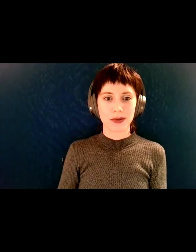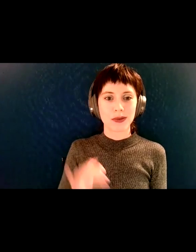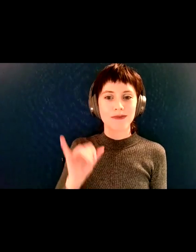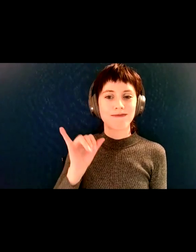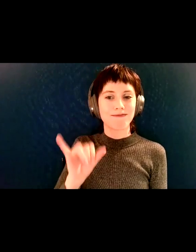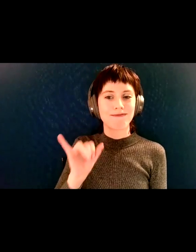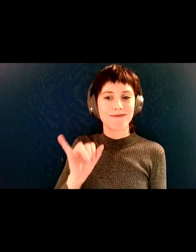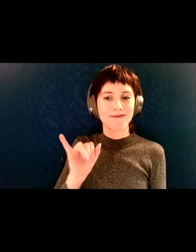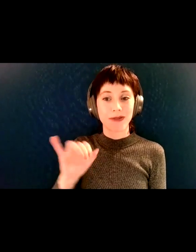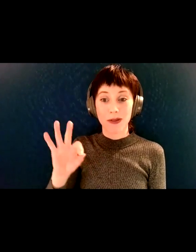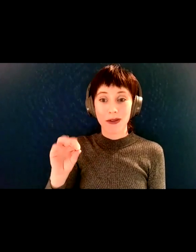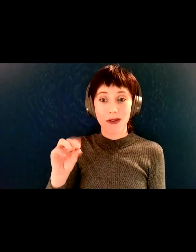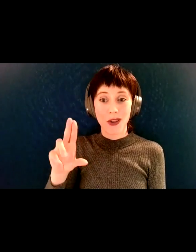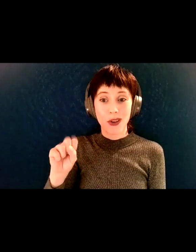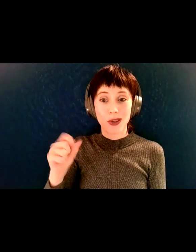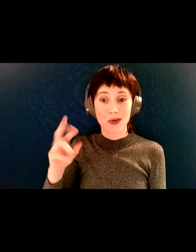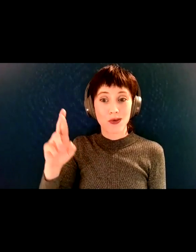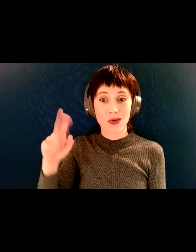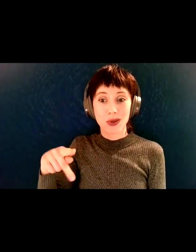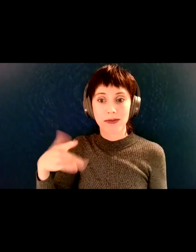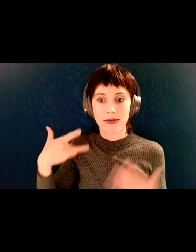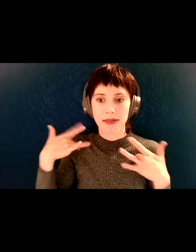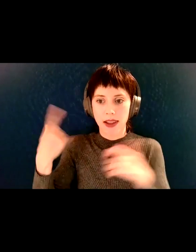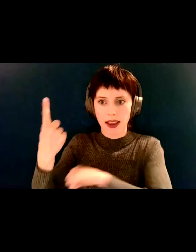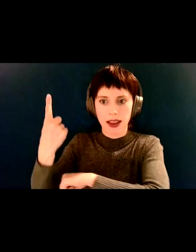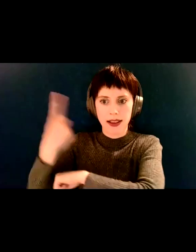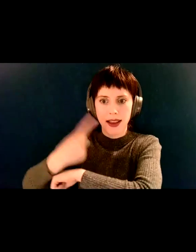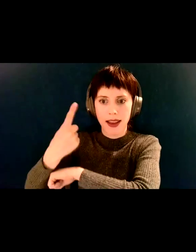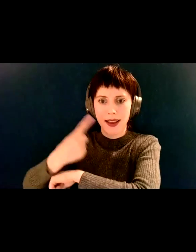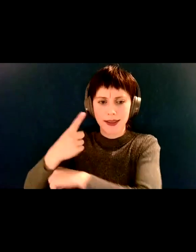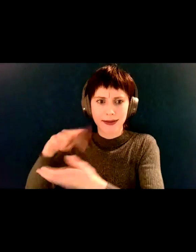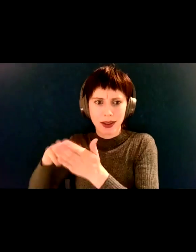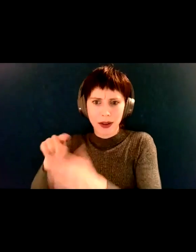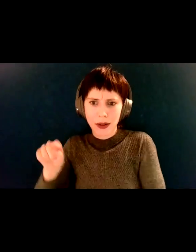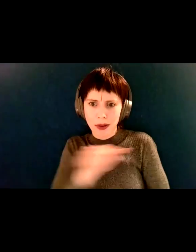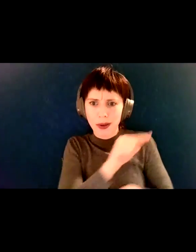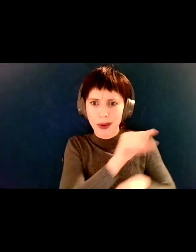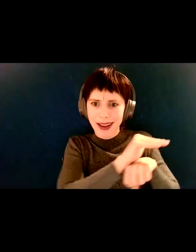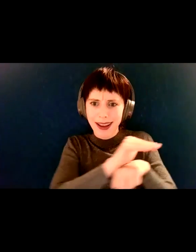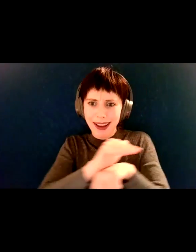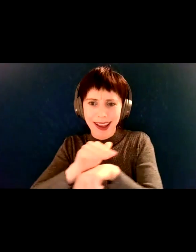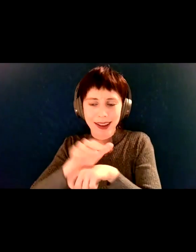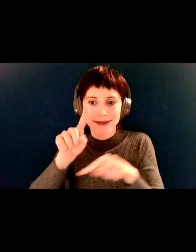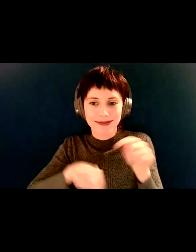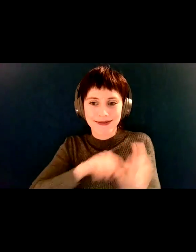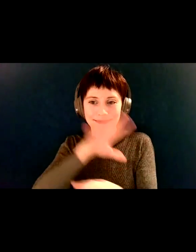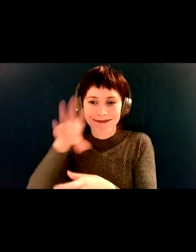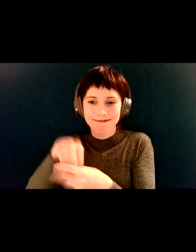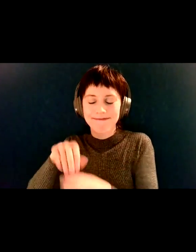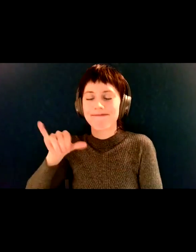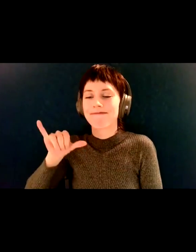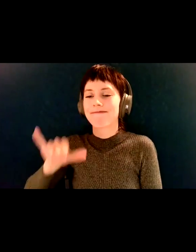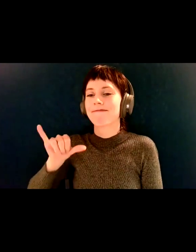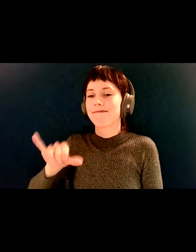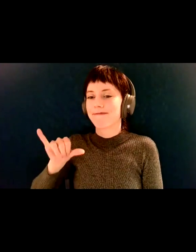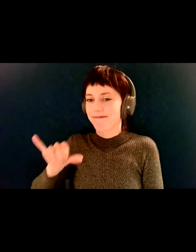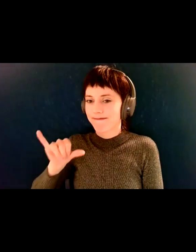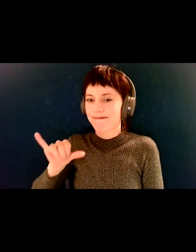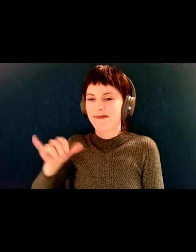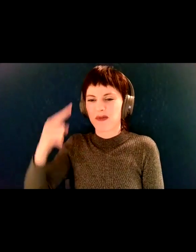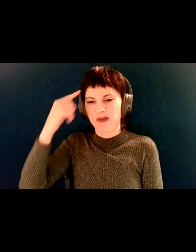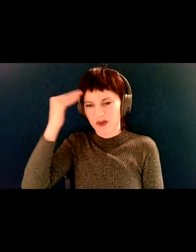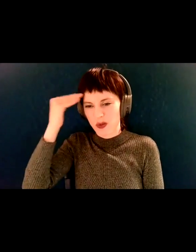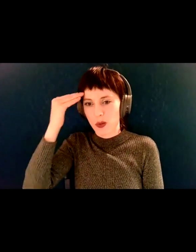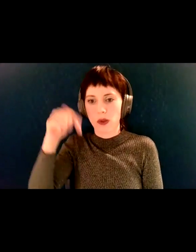place. Hmm. So it's just really interesting. And so at the end of all of this, we're going to be writing a report to give to the city council